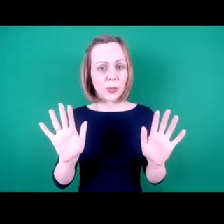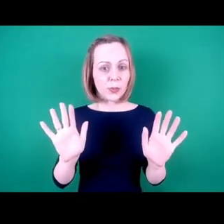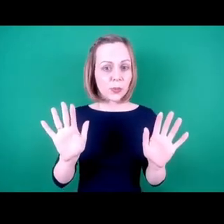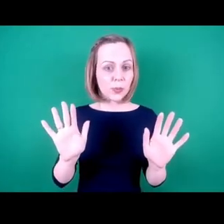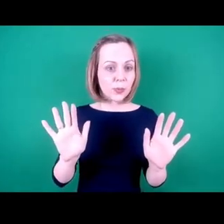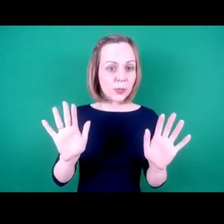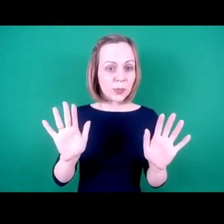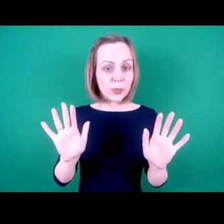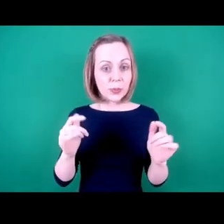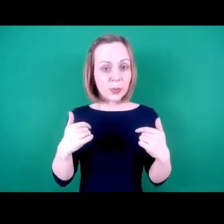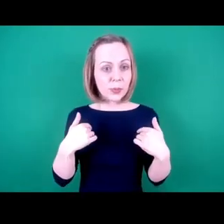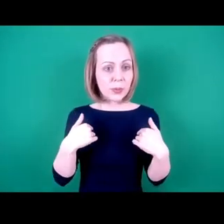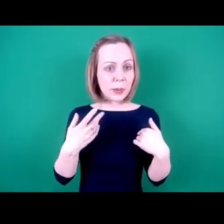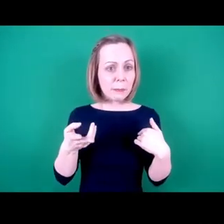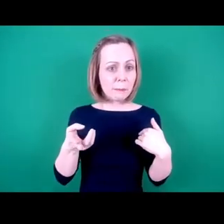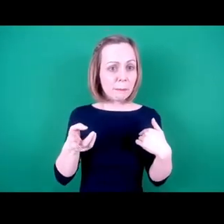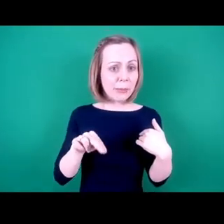Hello? Am I back on?